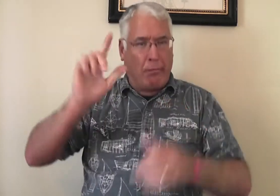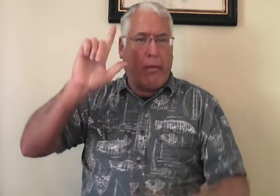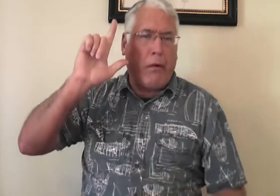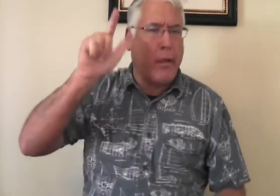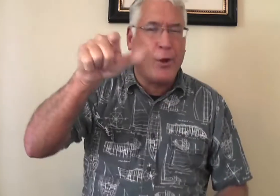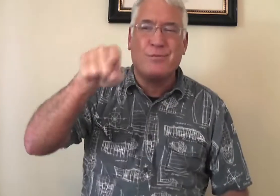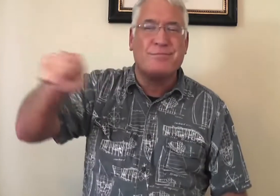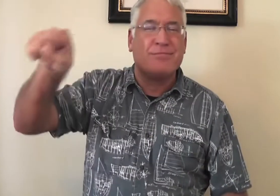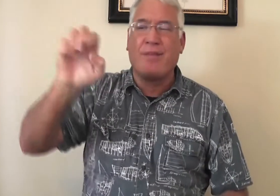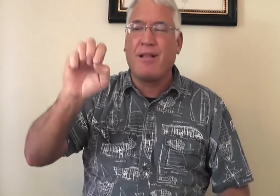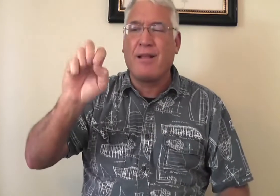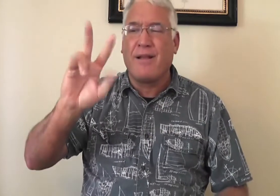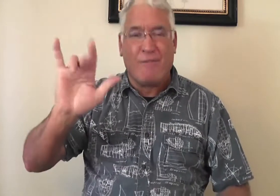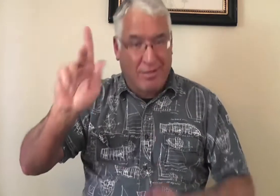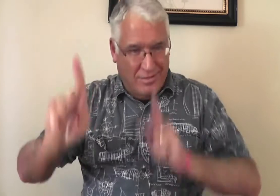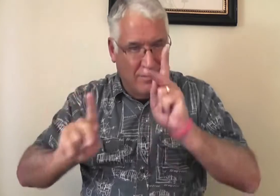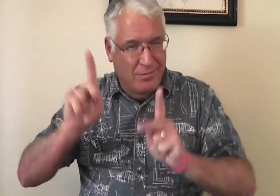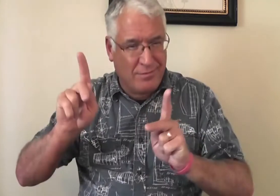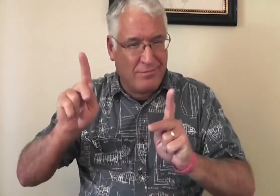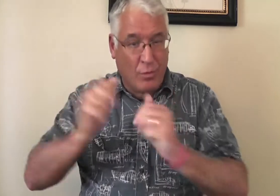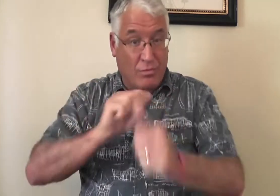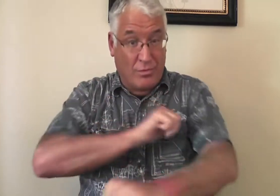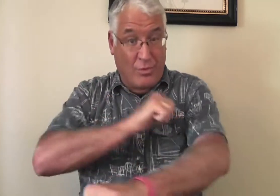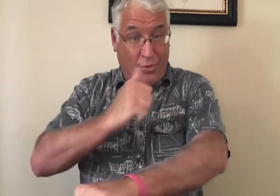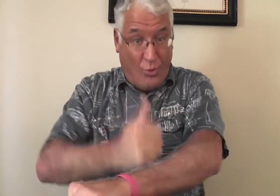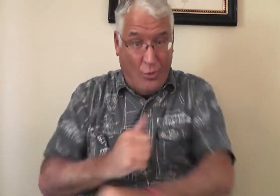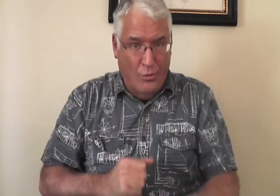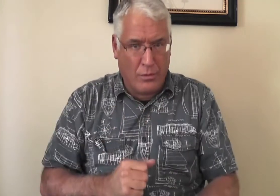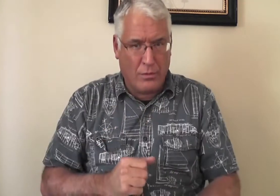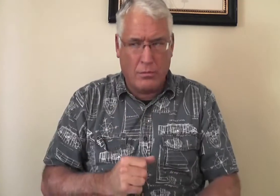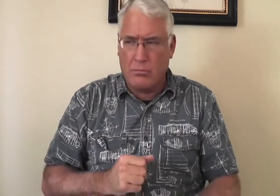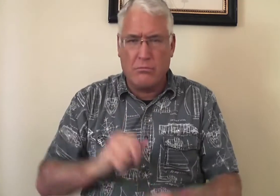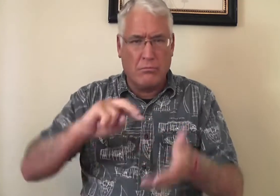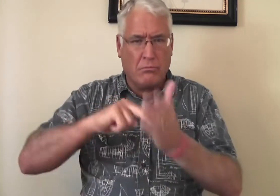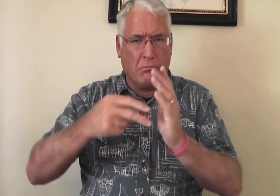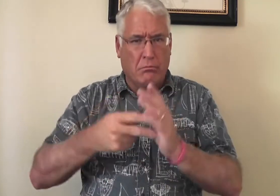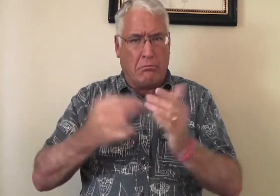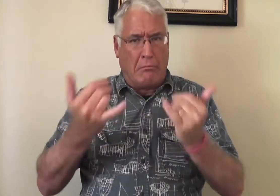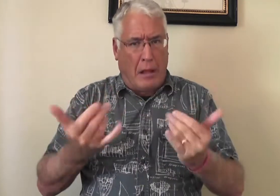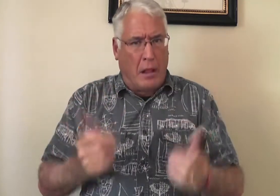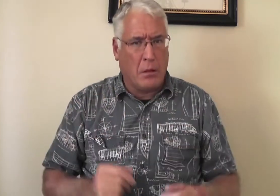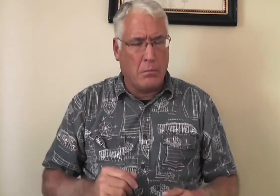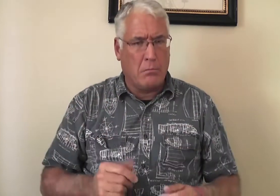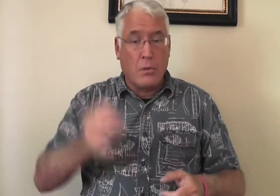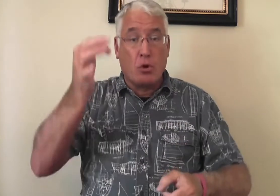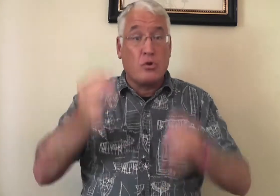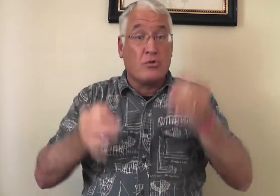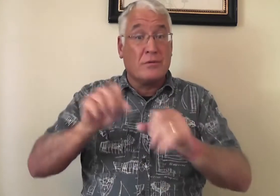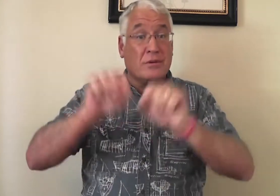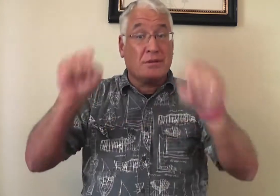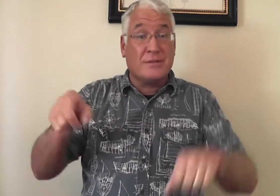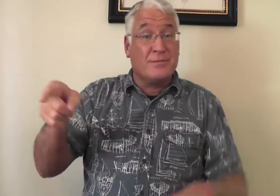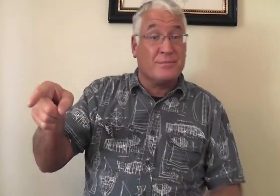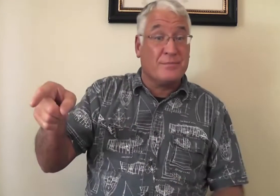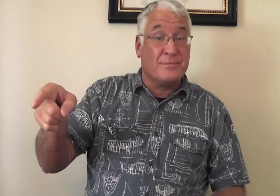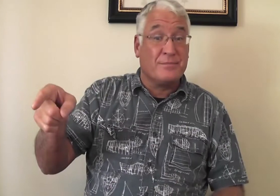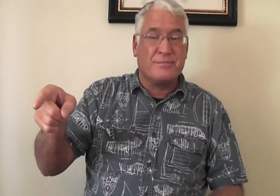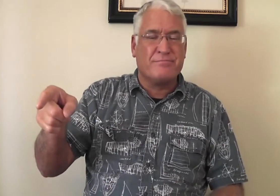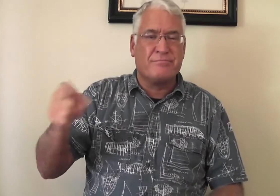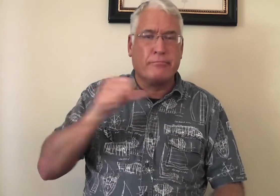you know, what about, that's later, you know, that God's going to avenge the evil authorities. But what's that mean about the